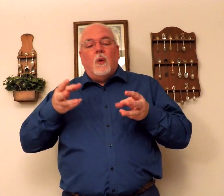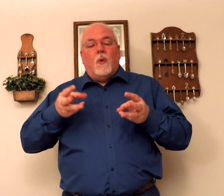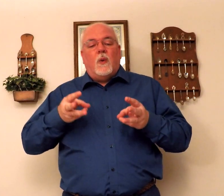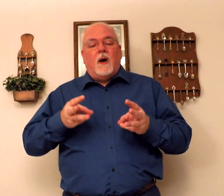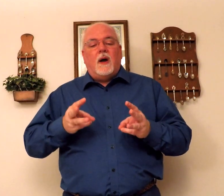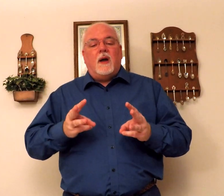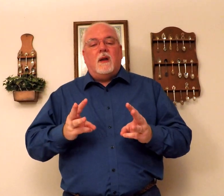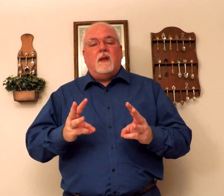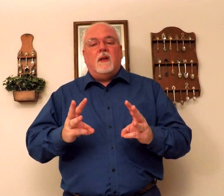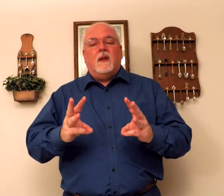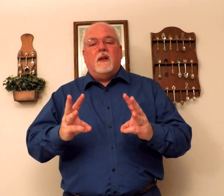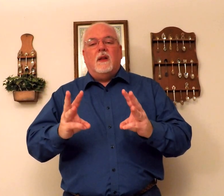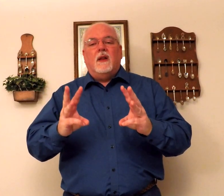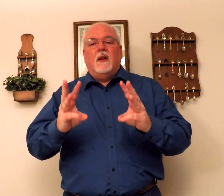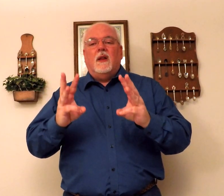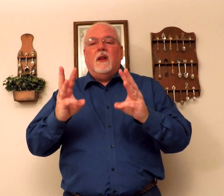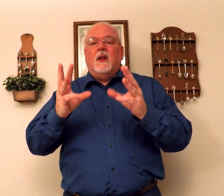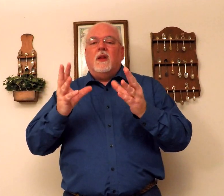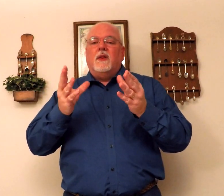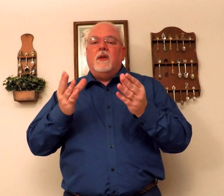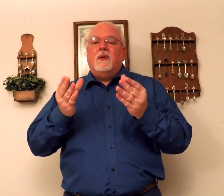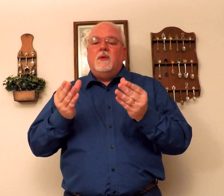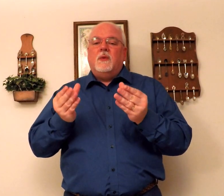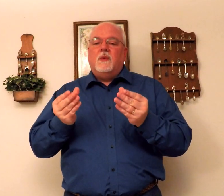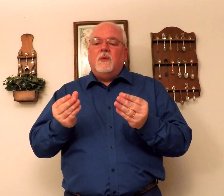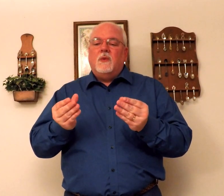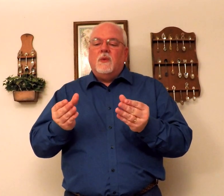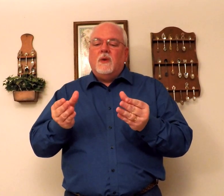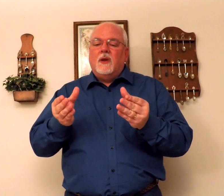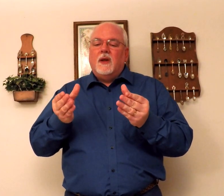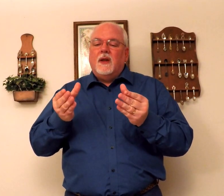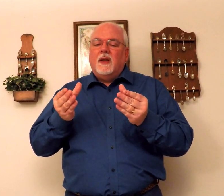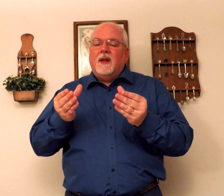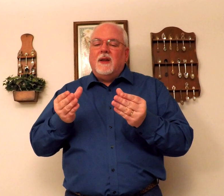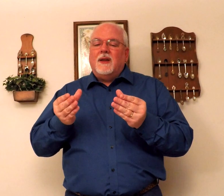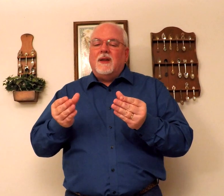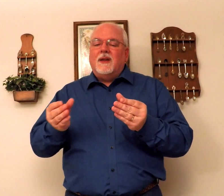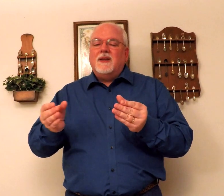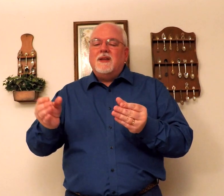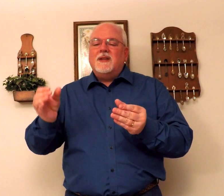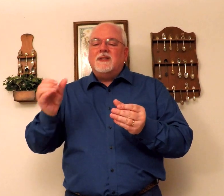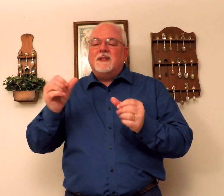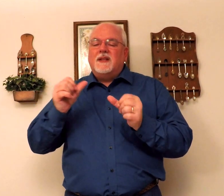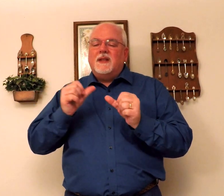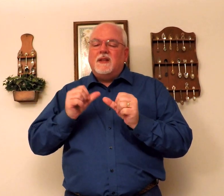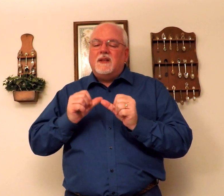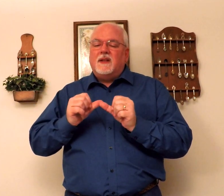while the dew is still